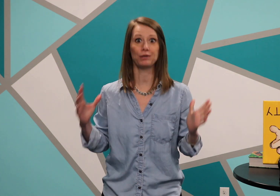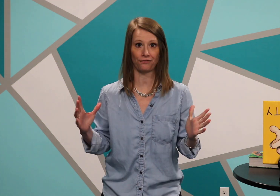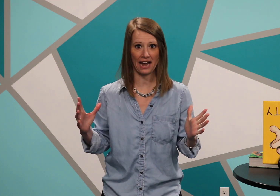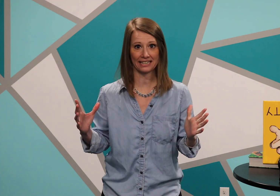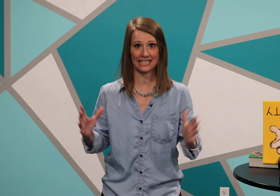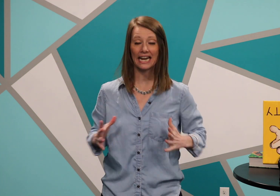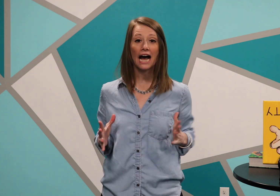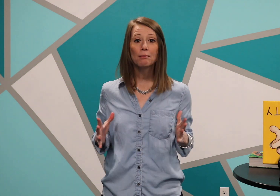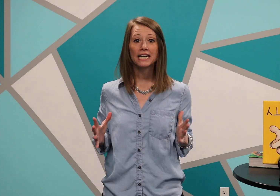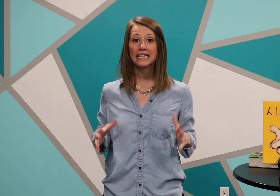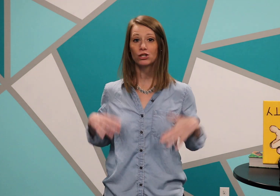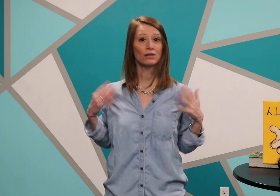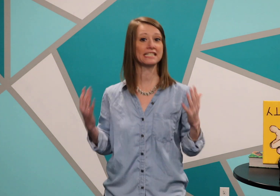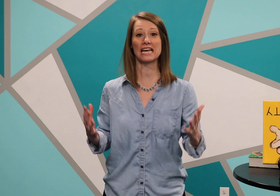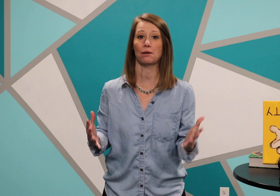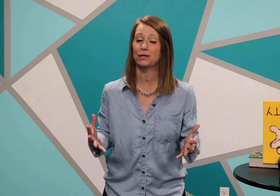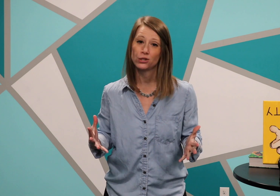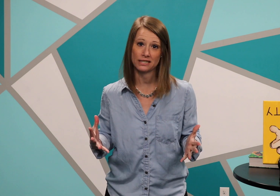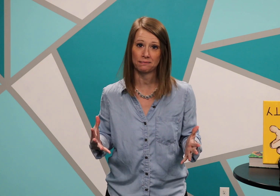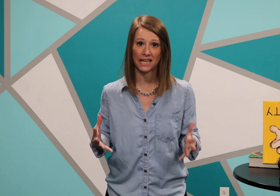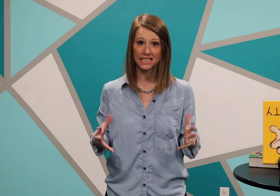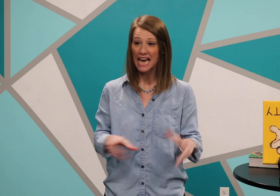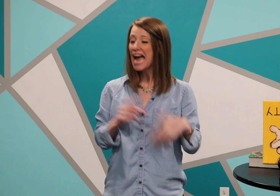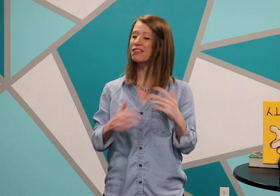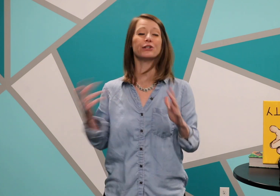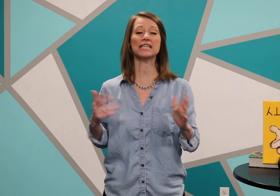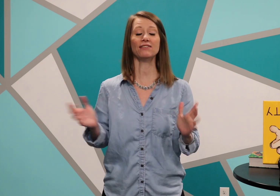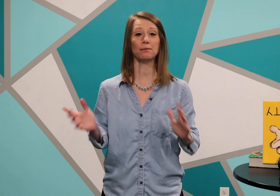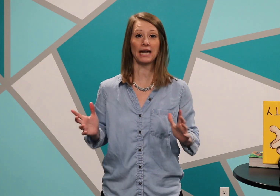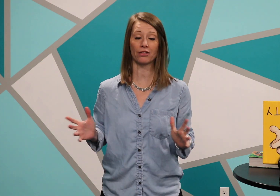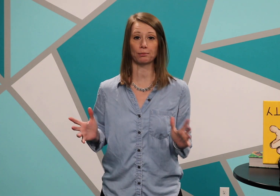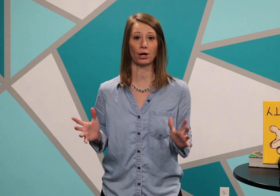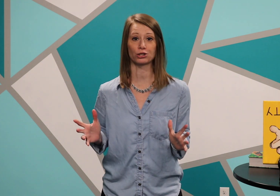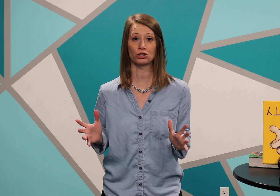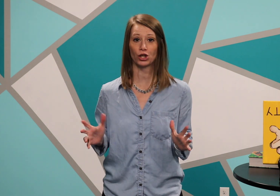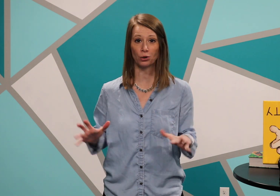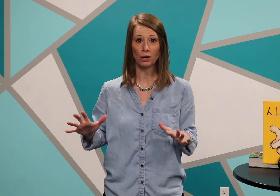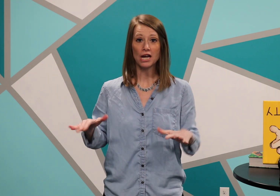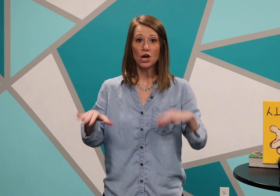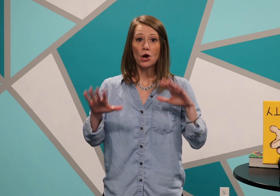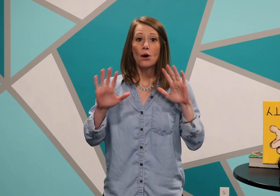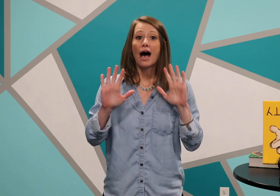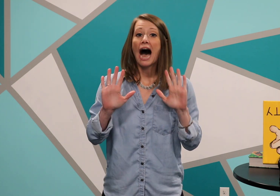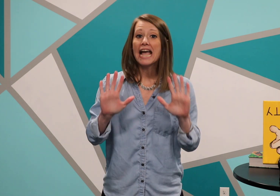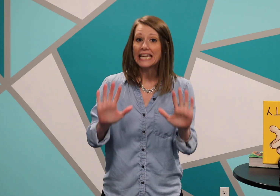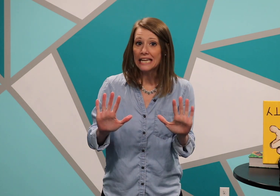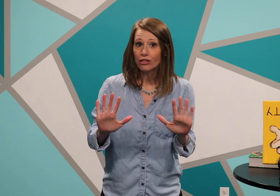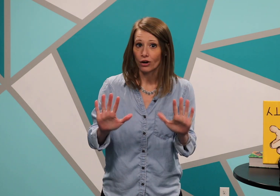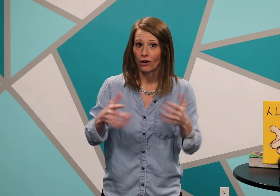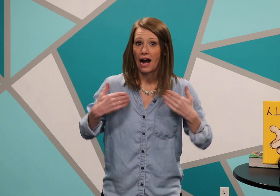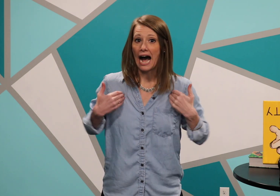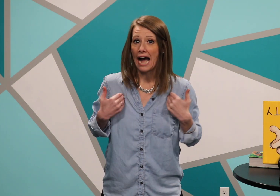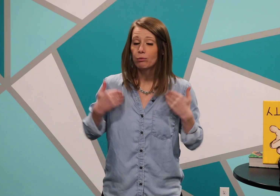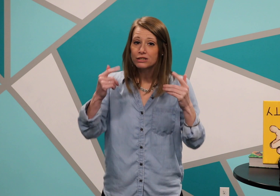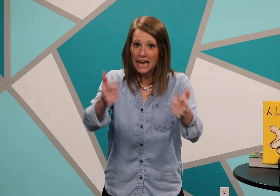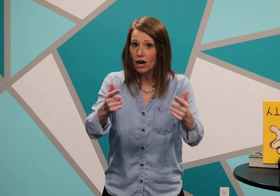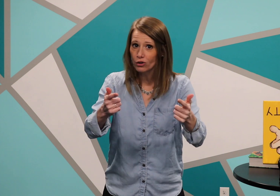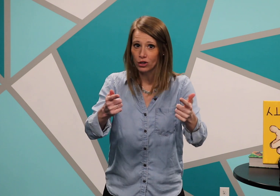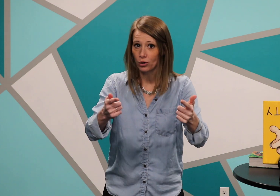effects and I'm going to need you to stand up and do some things and there's even going be other parts too. Either I will tell you